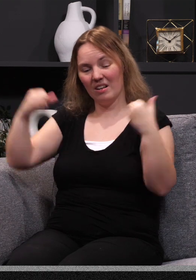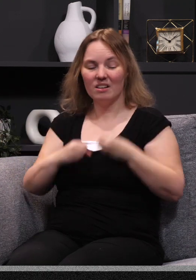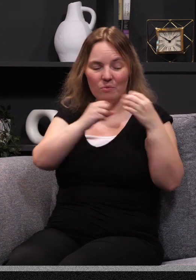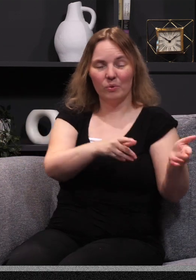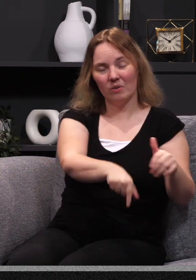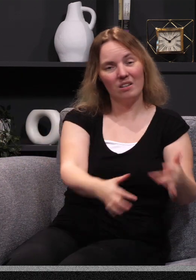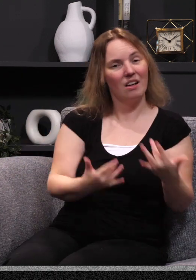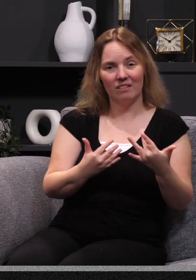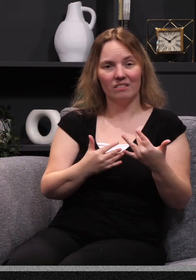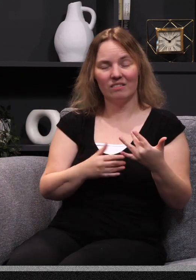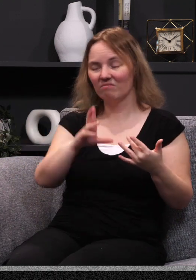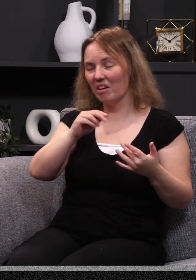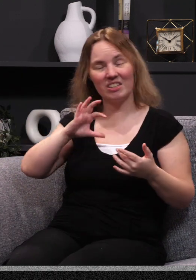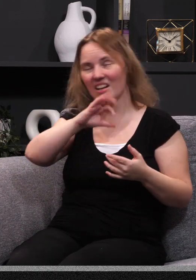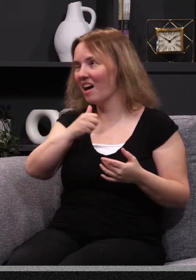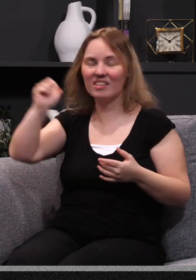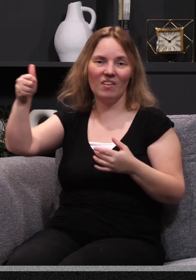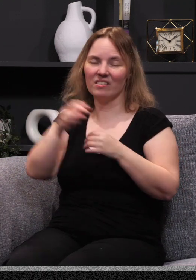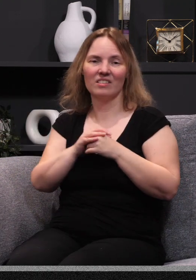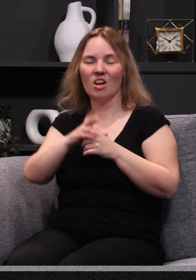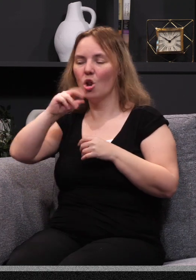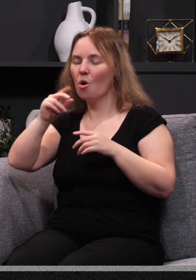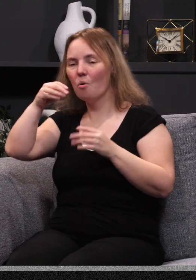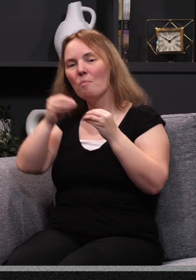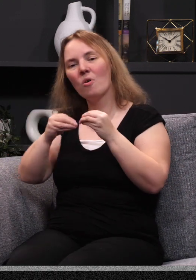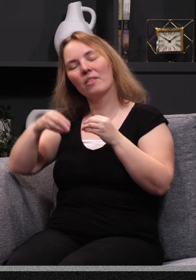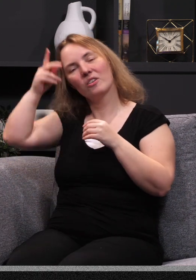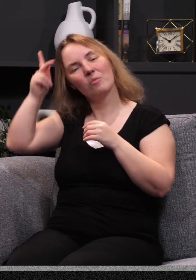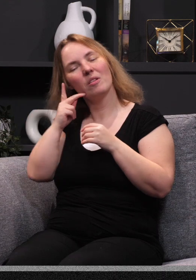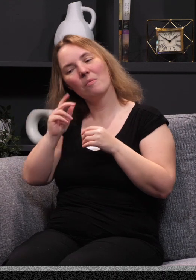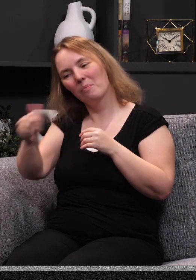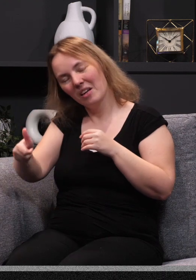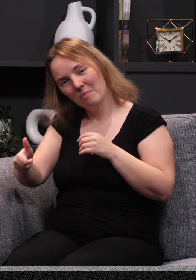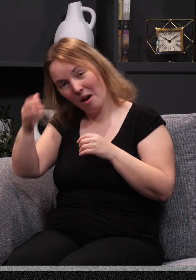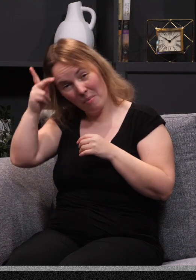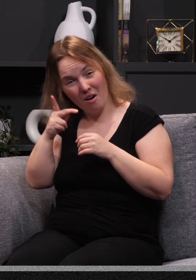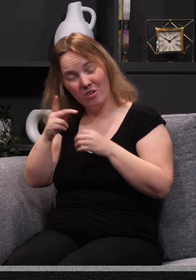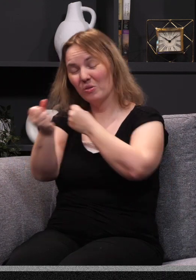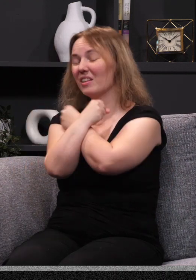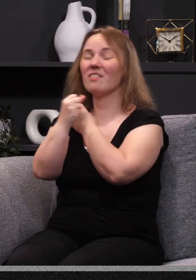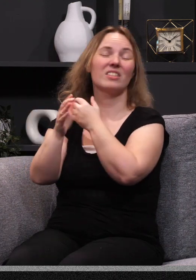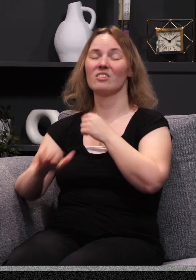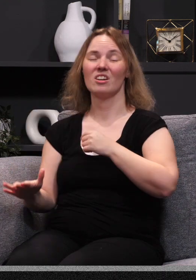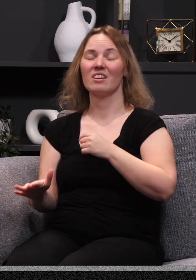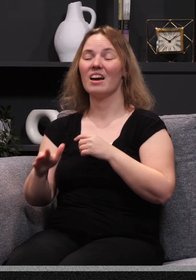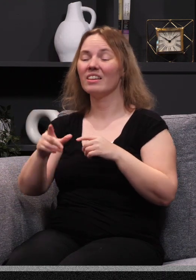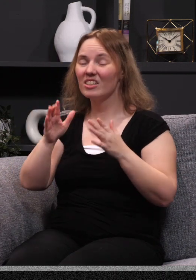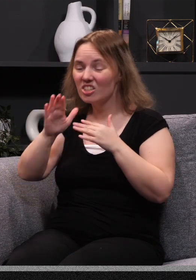from him and cast into hell. It is not his fault whatsoever. No more than you can blame a parent who loves their child unconditionally, and yet they